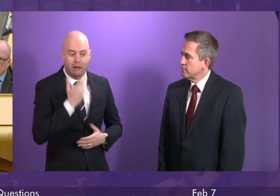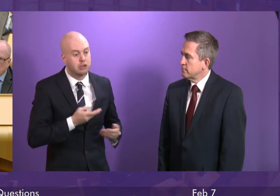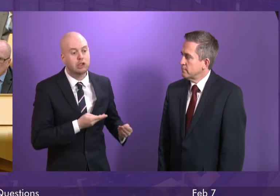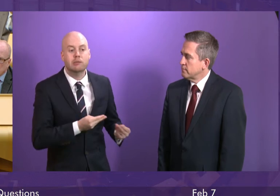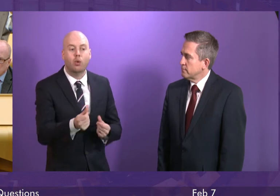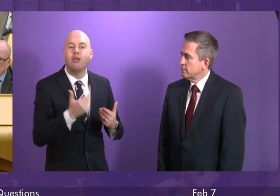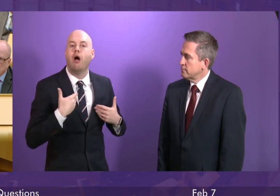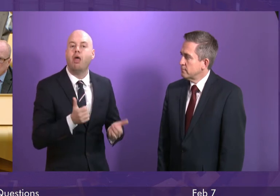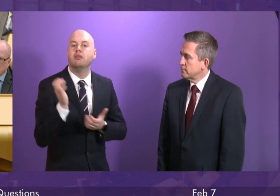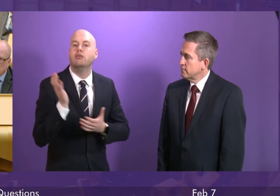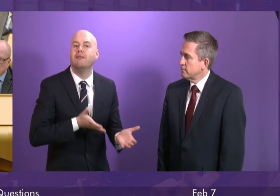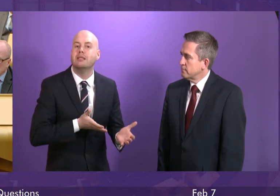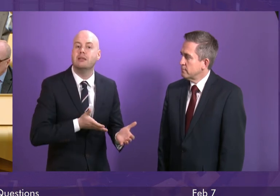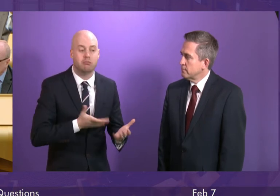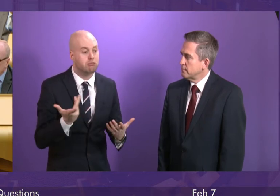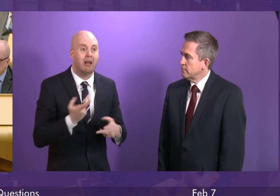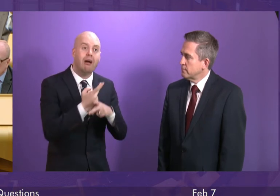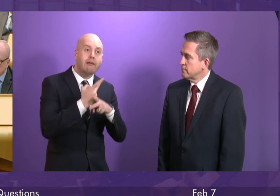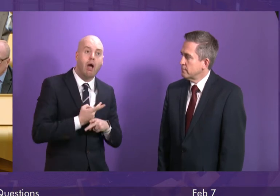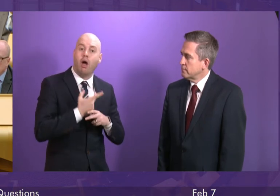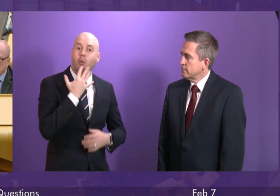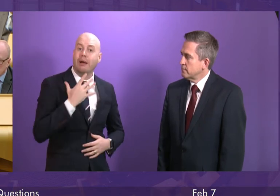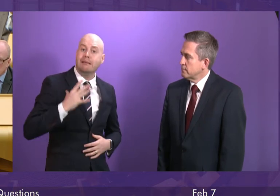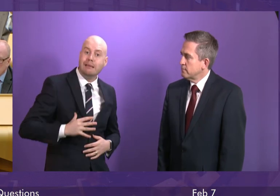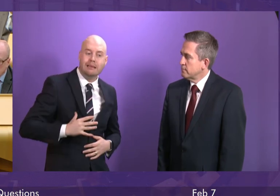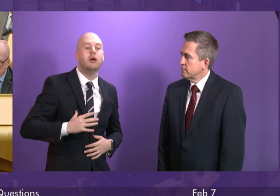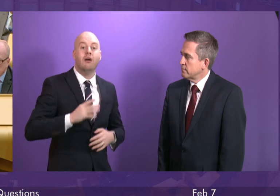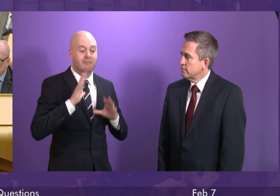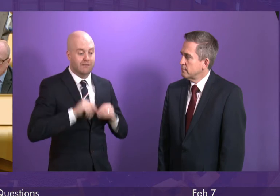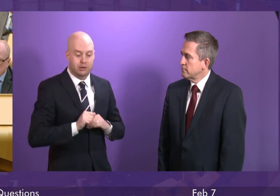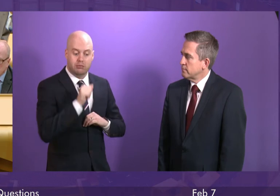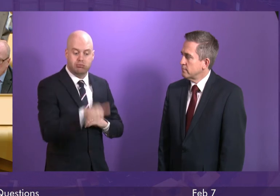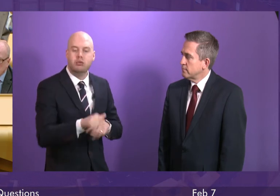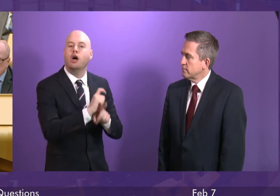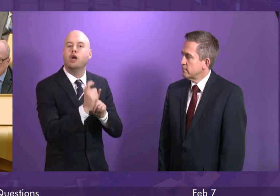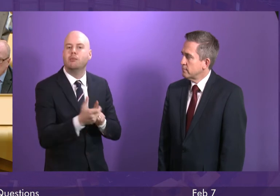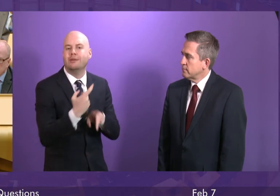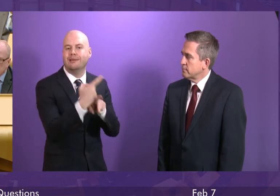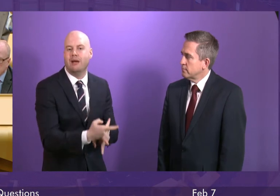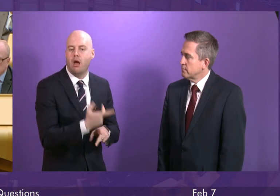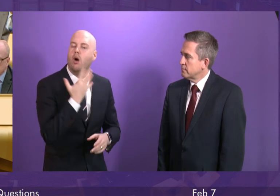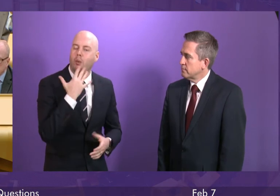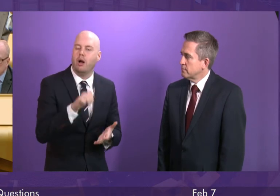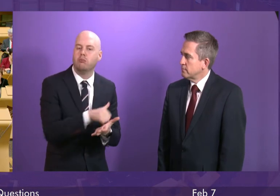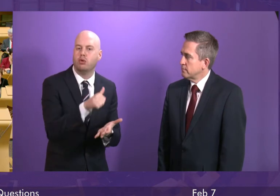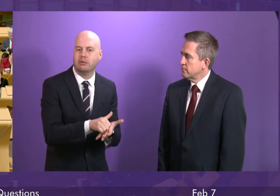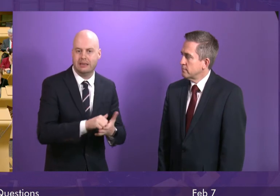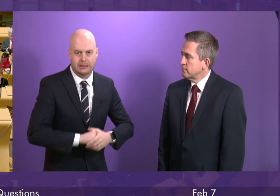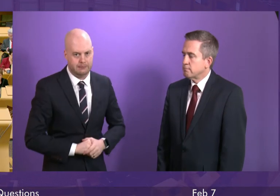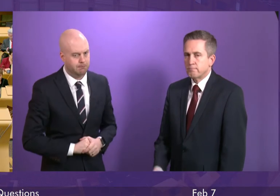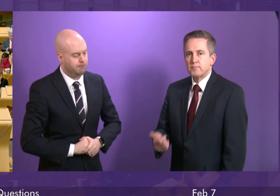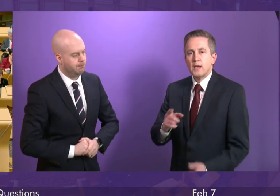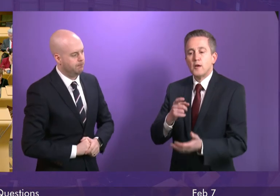our health service, get the acute care when they require it, but the community care when it is necessary and appropriate for them to receive that.